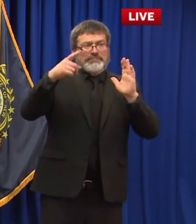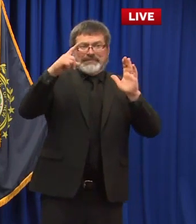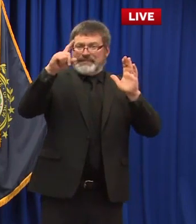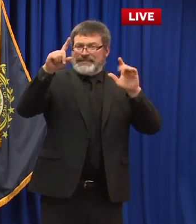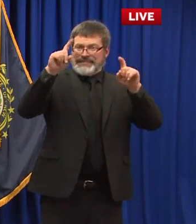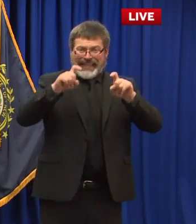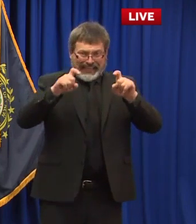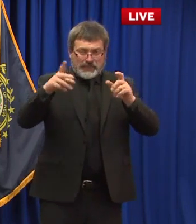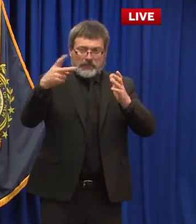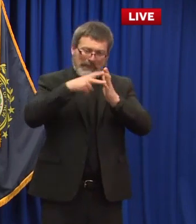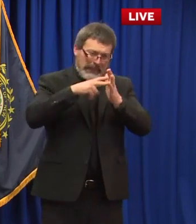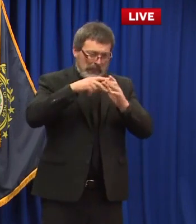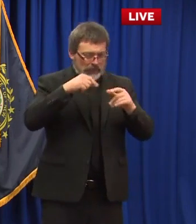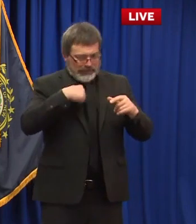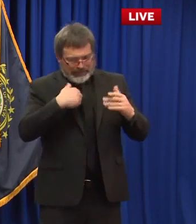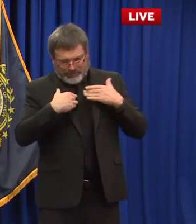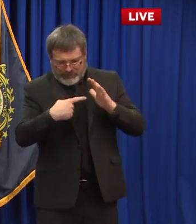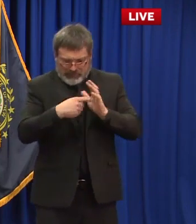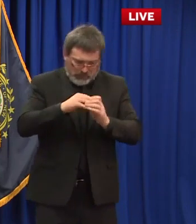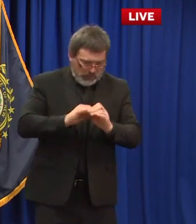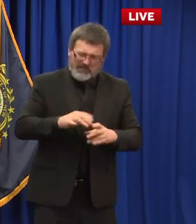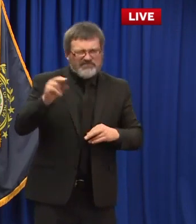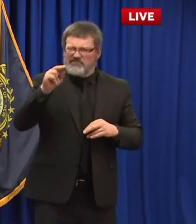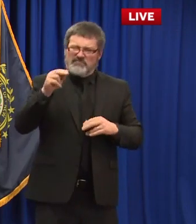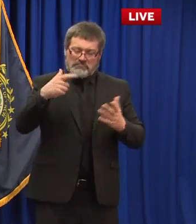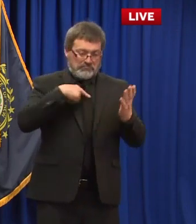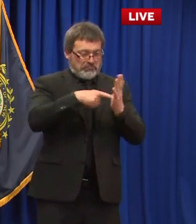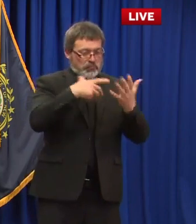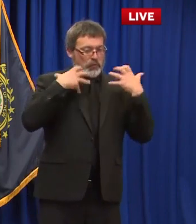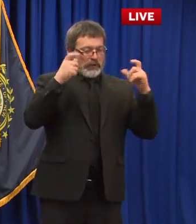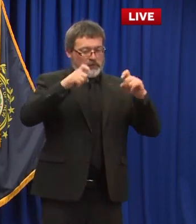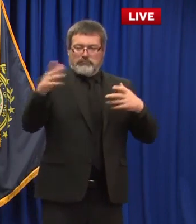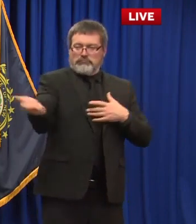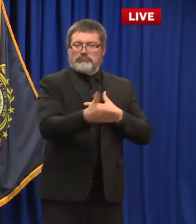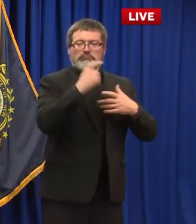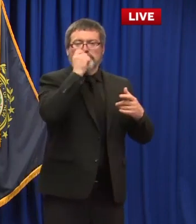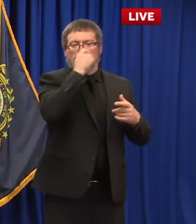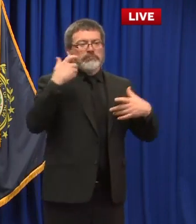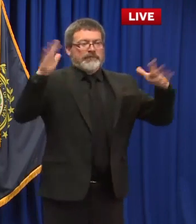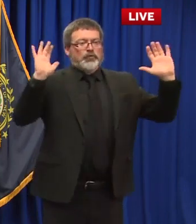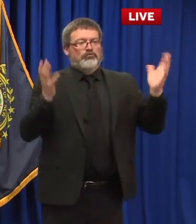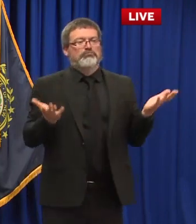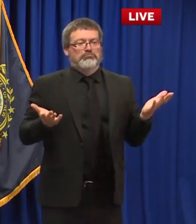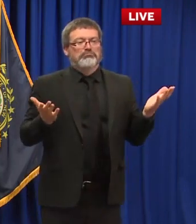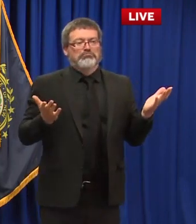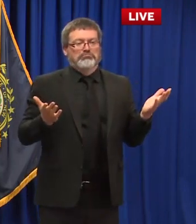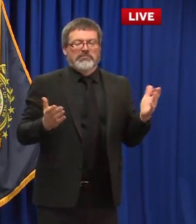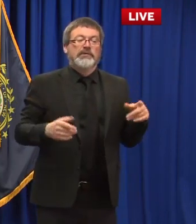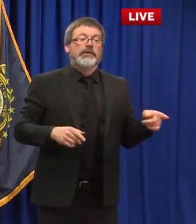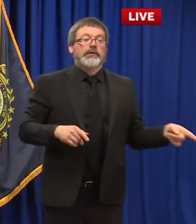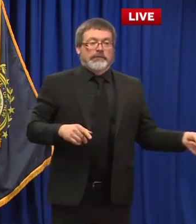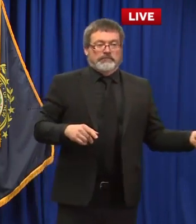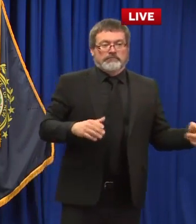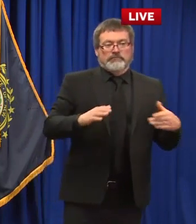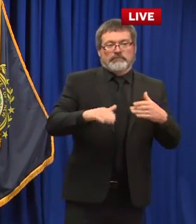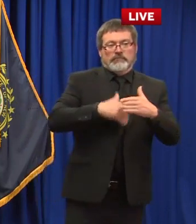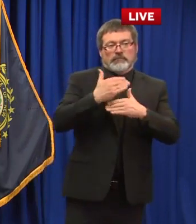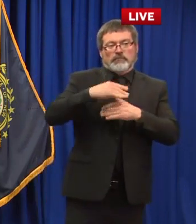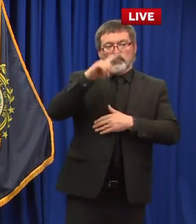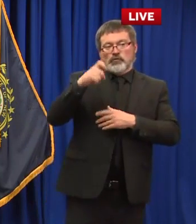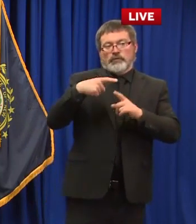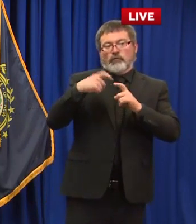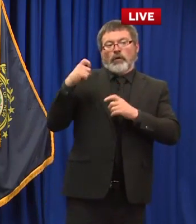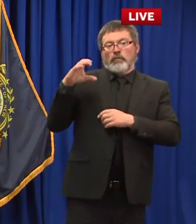the next question comes from tom east eastman with the conway daily sound tom go ahead with your question okay